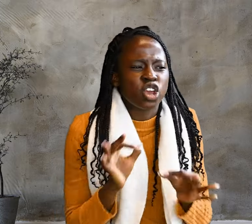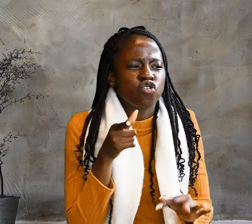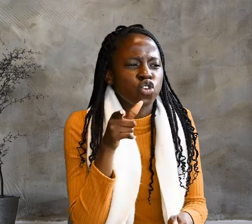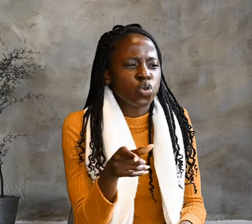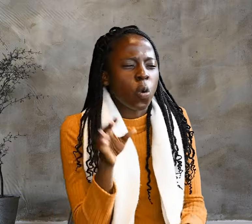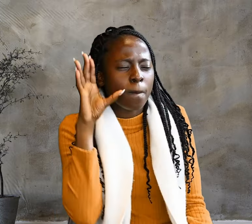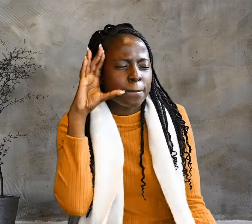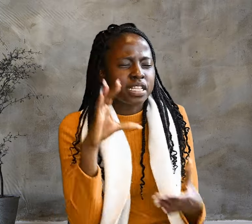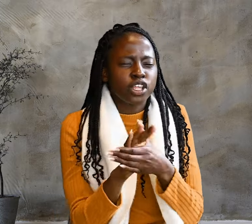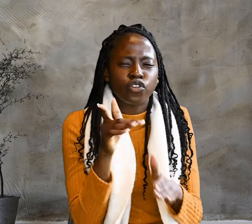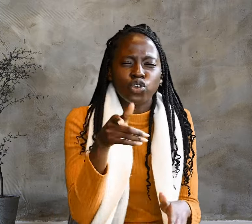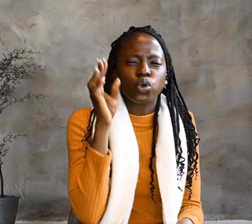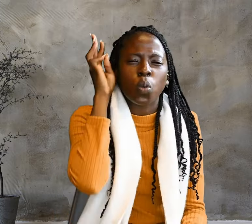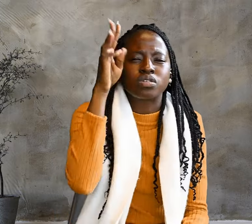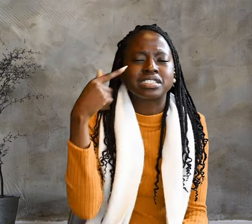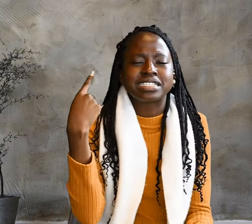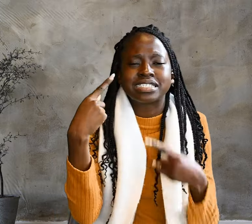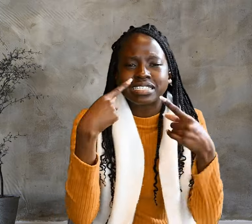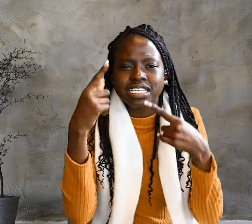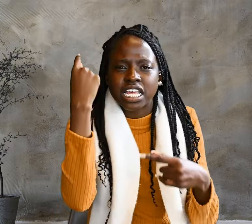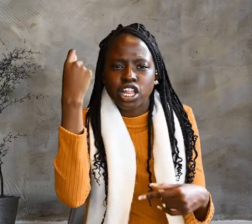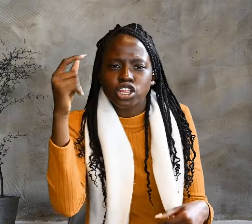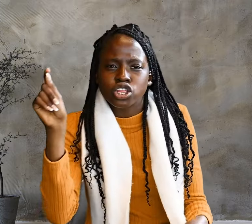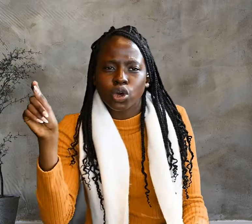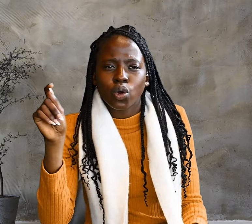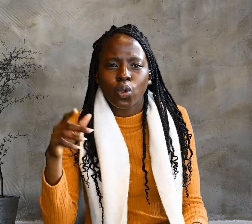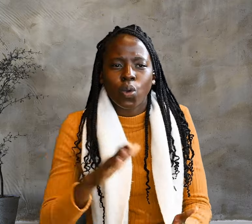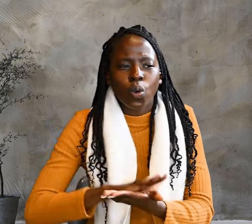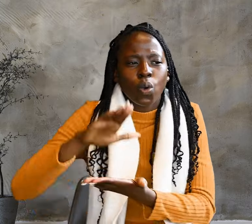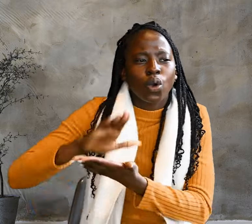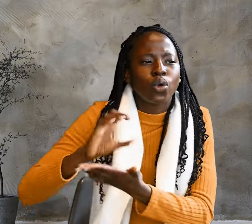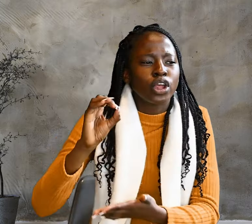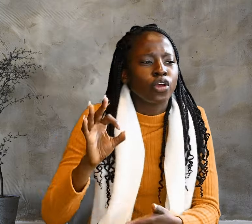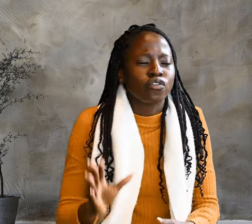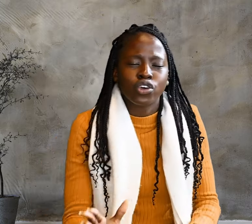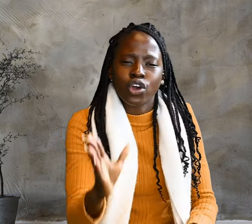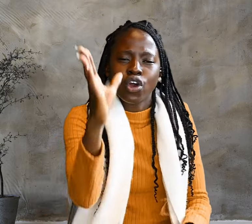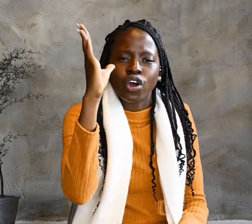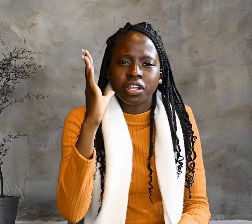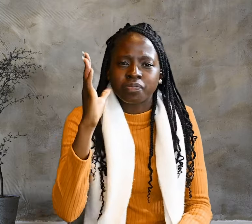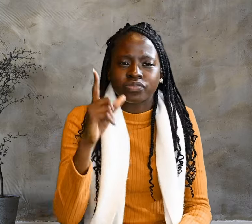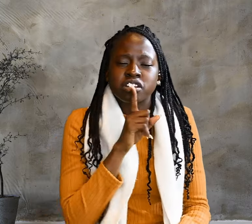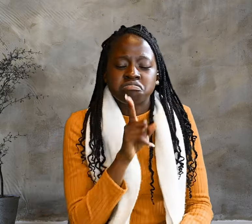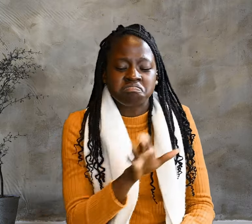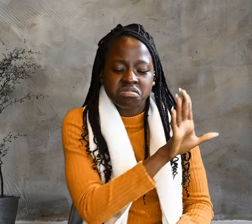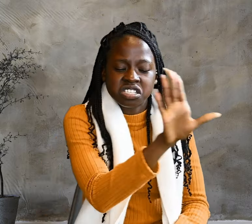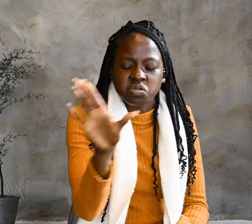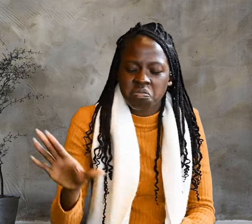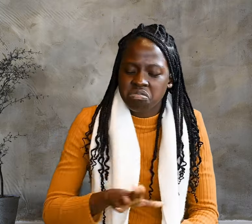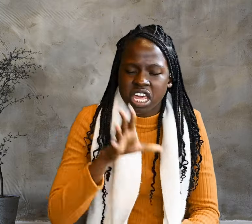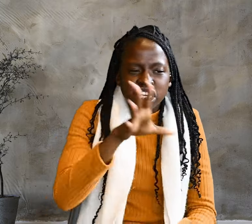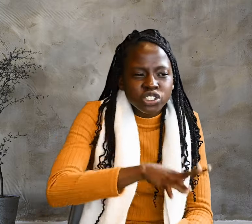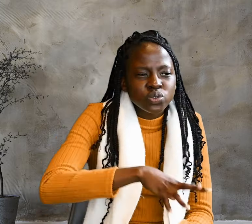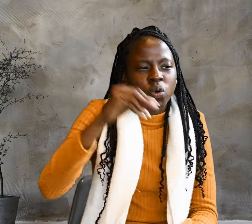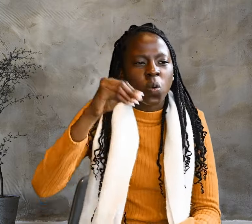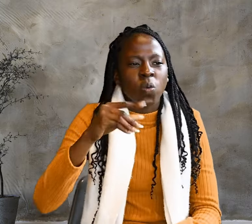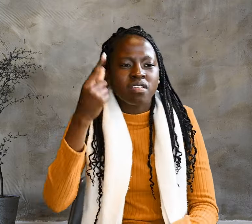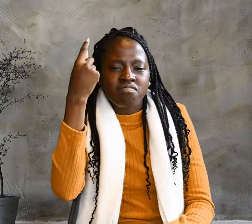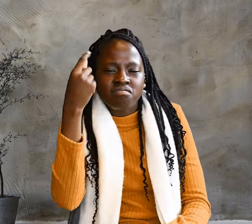will see the glory of God? So they took away the stone. Then Jesus